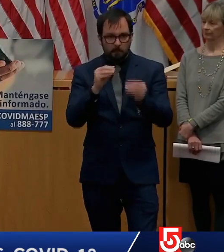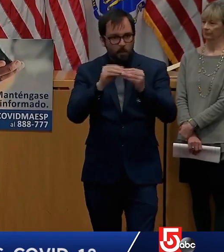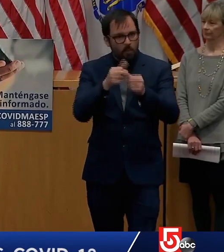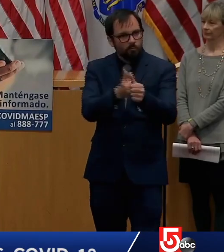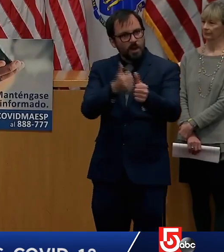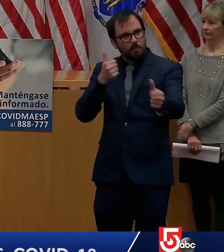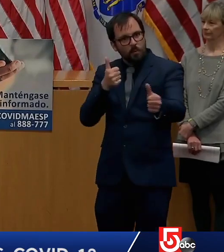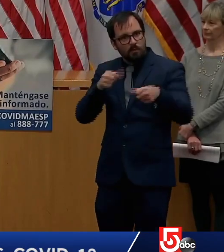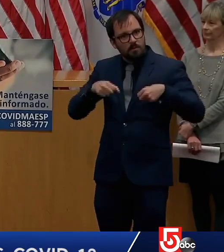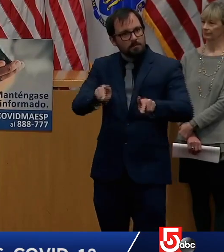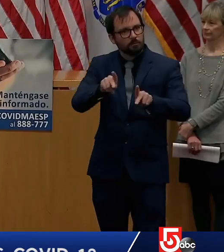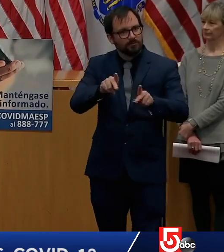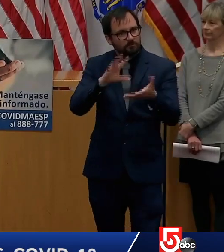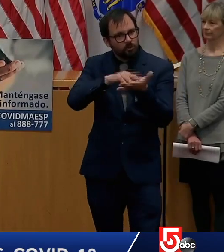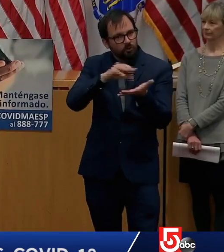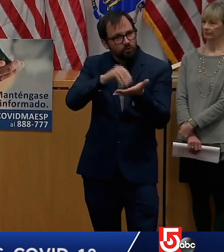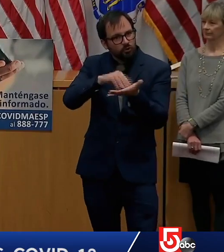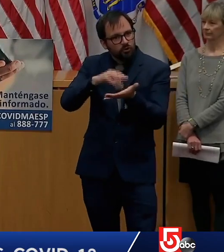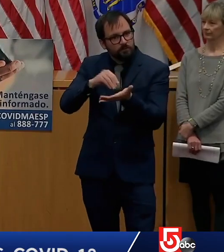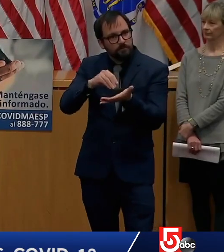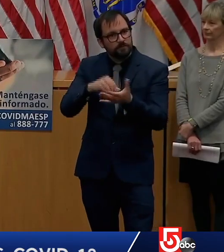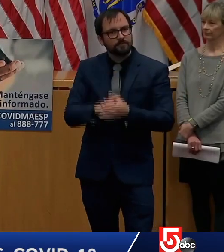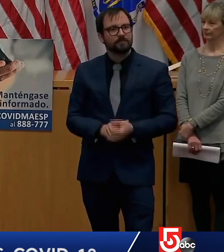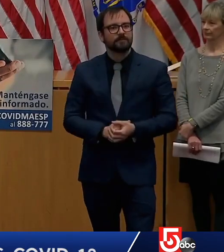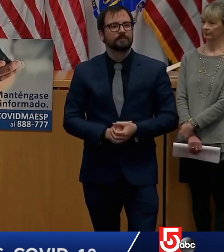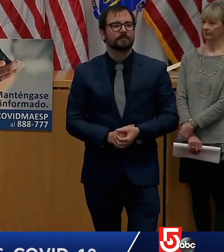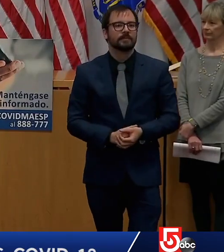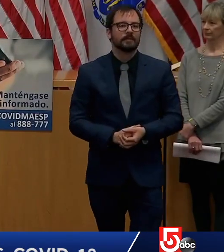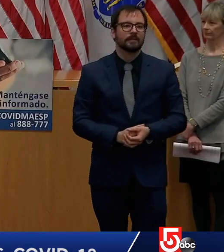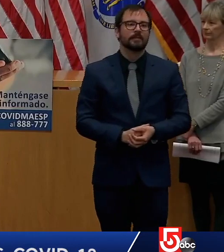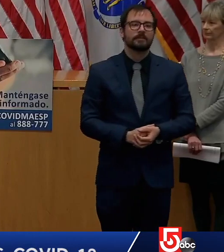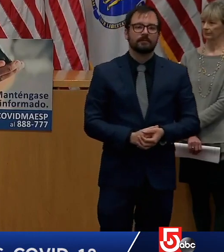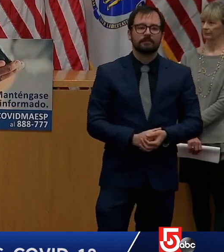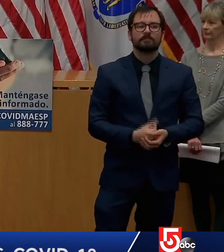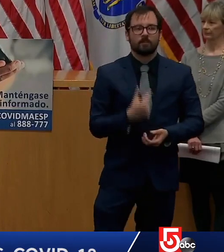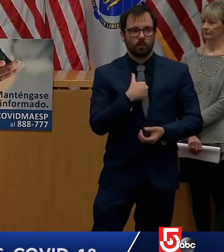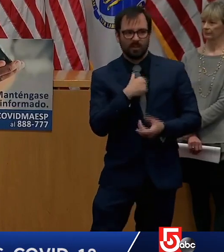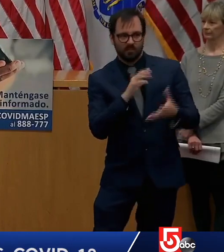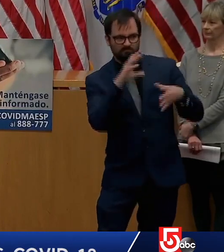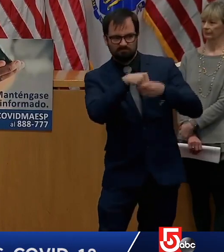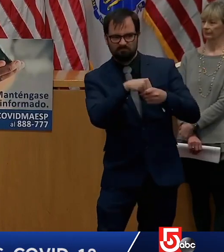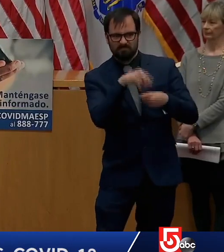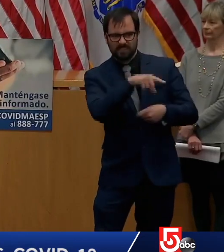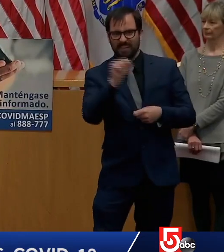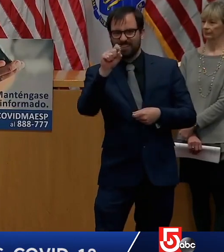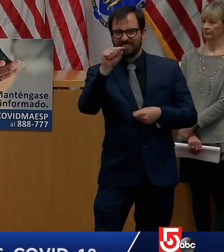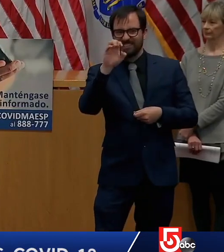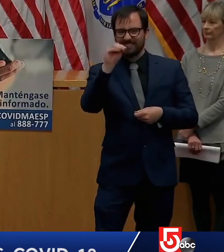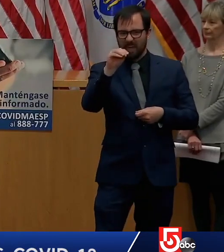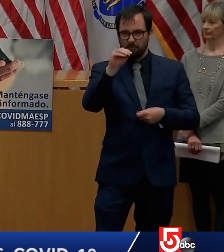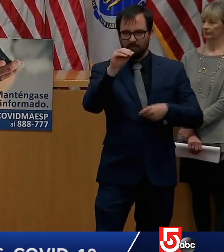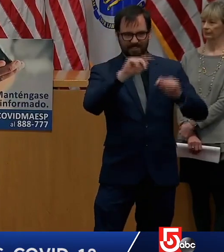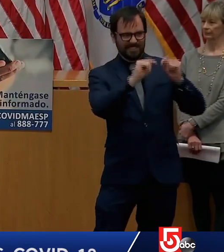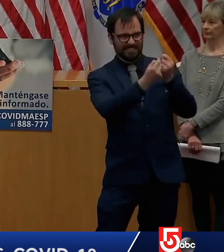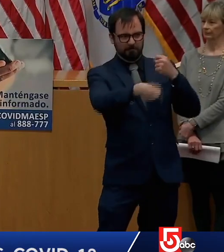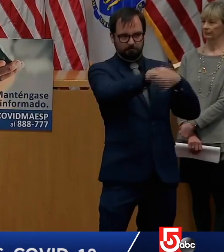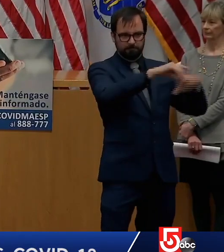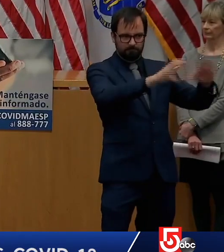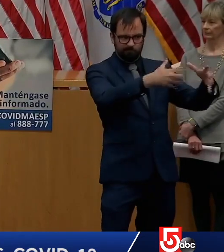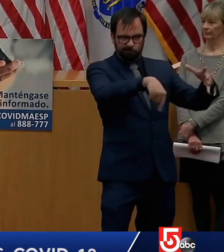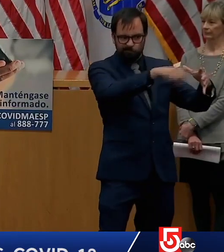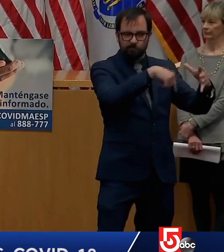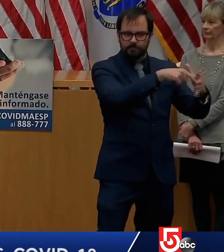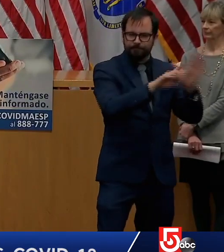team pulled together online resources to assist you in partnership with desi the mass stem advisory